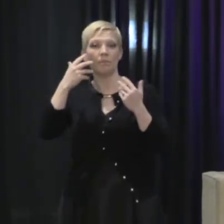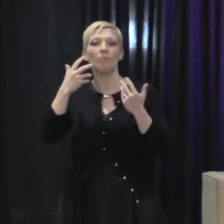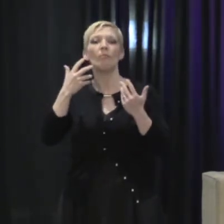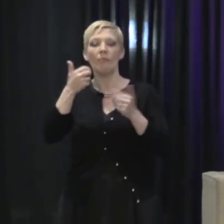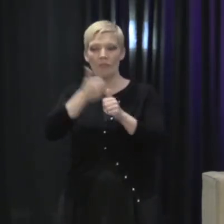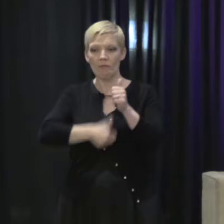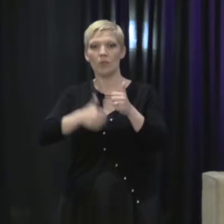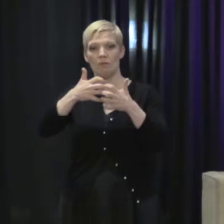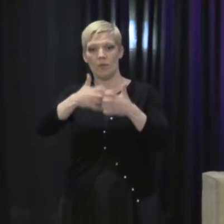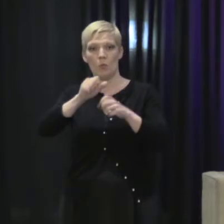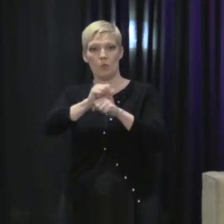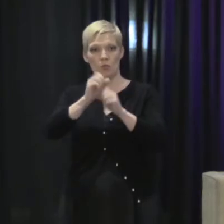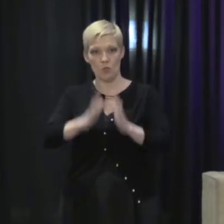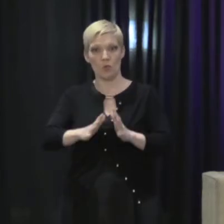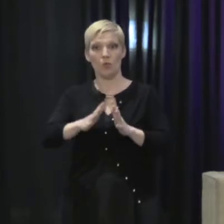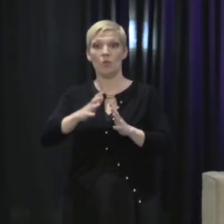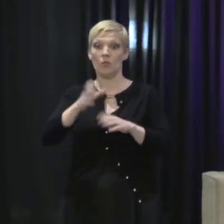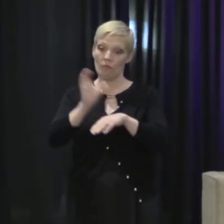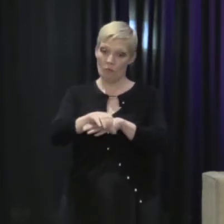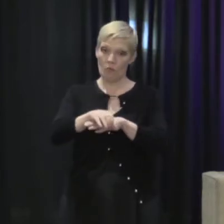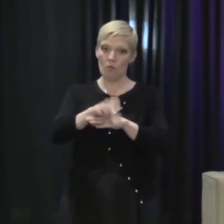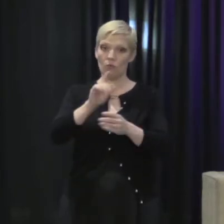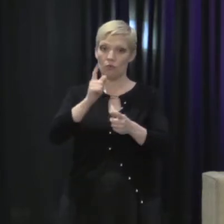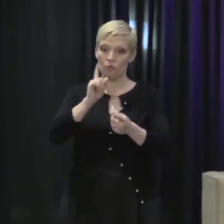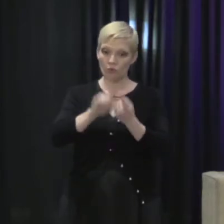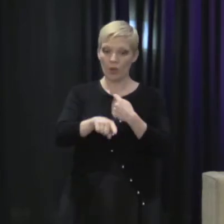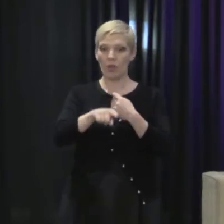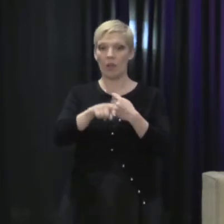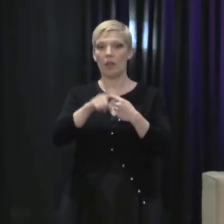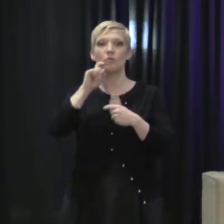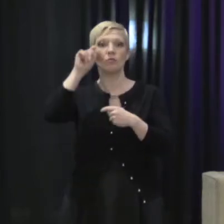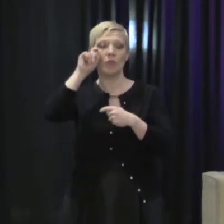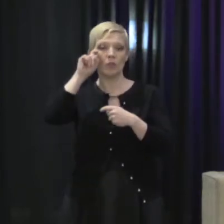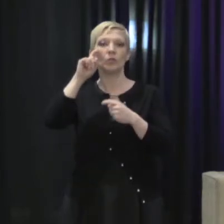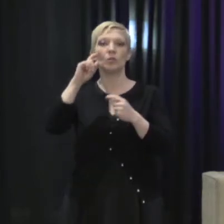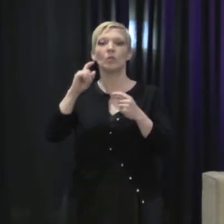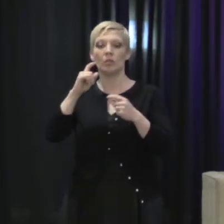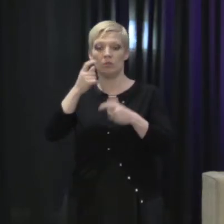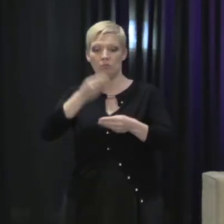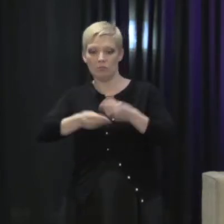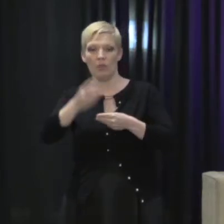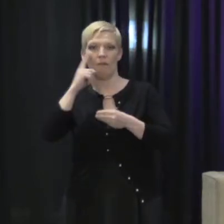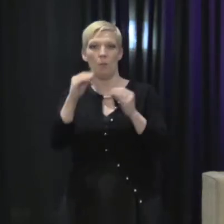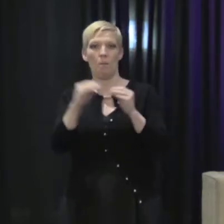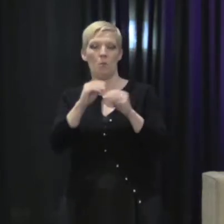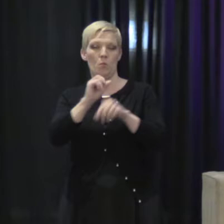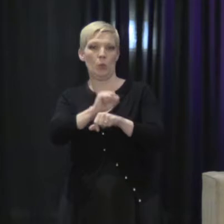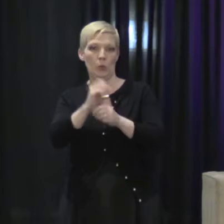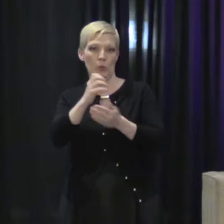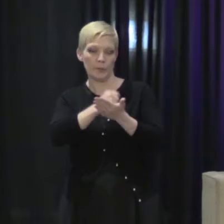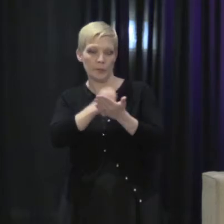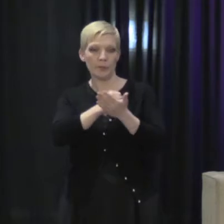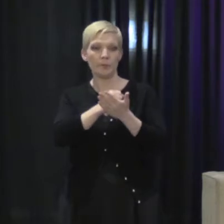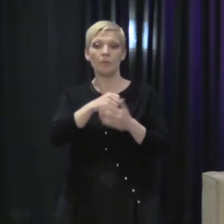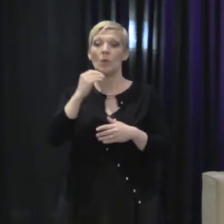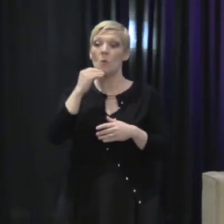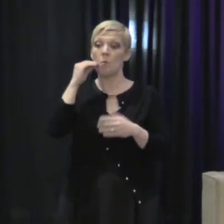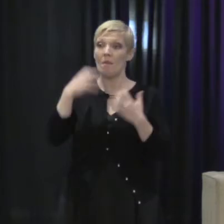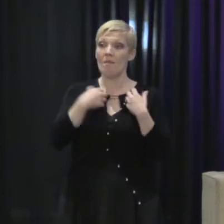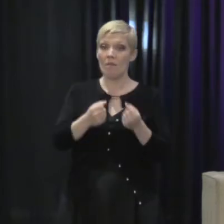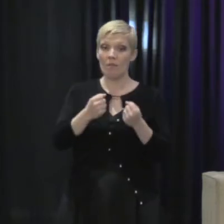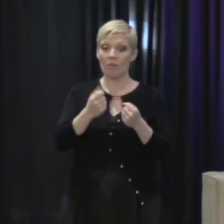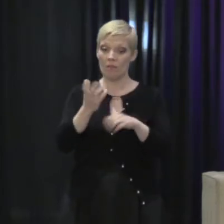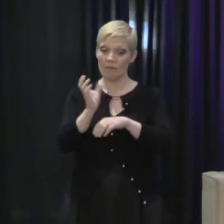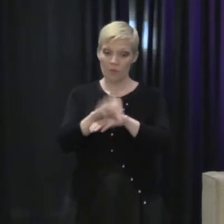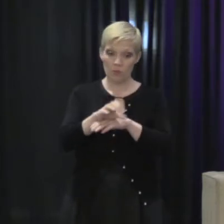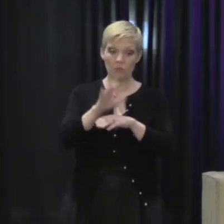factory worker forced to trade sexual acts for more shifts, every domestic worker or home health aide forcibly touched